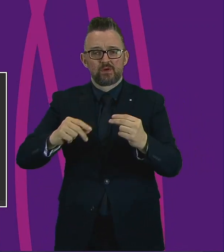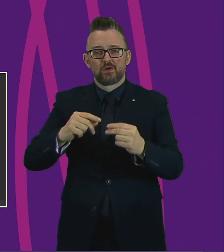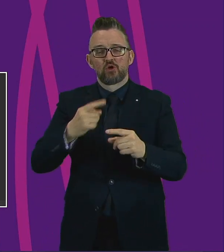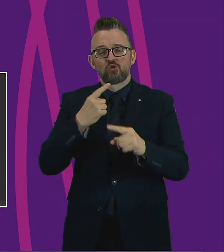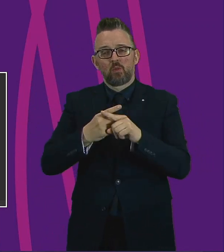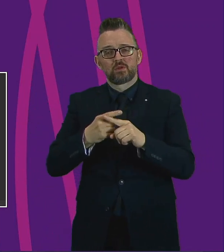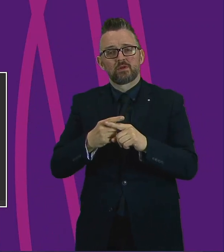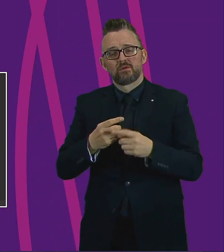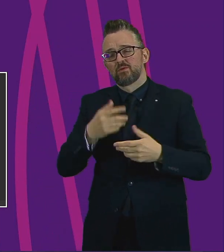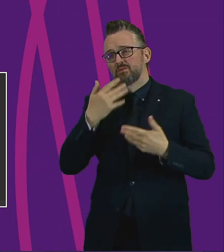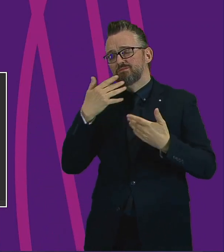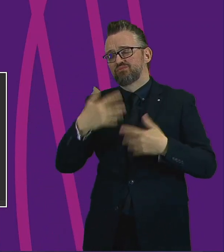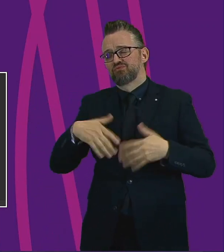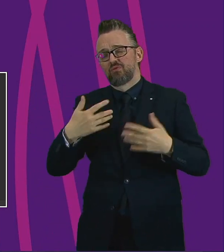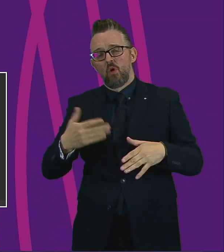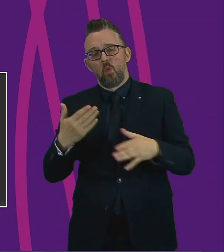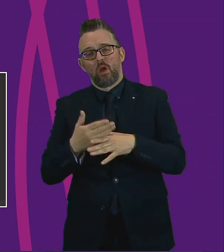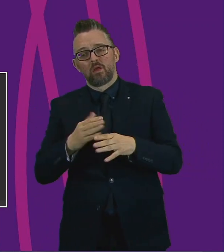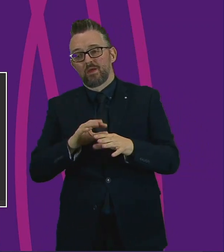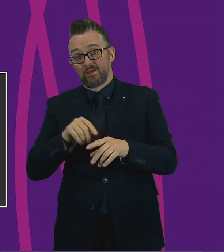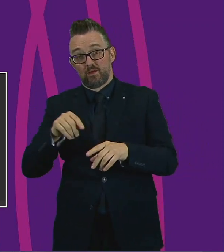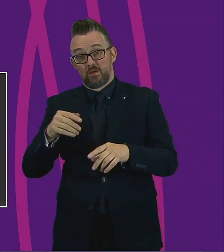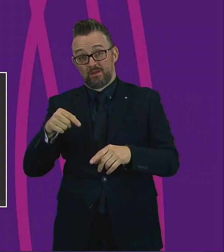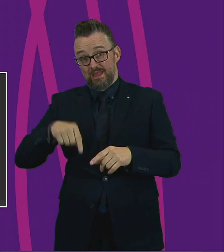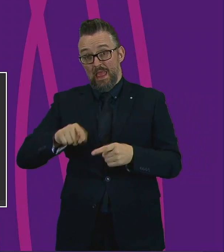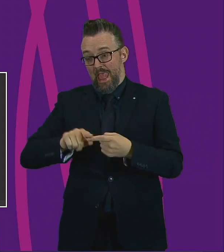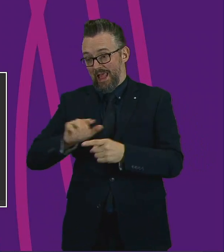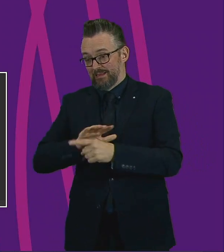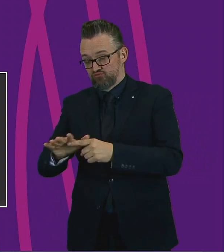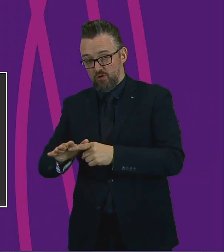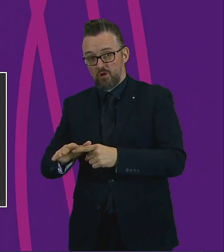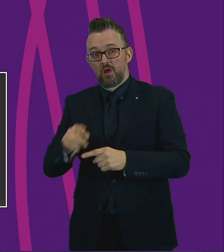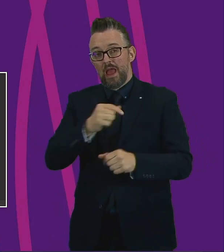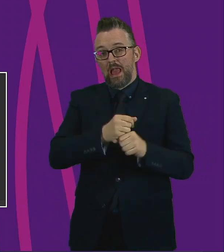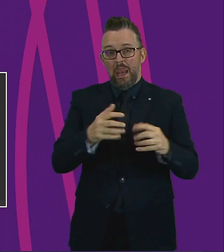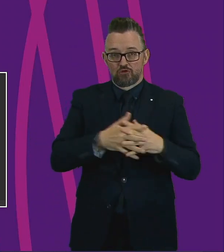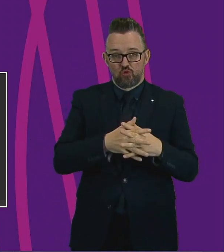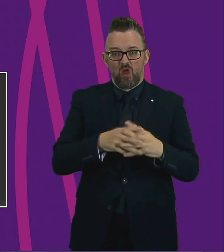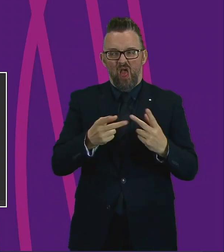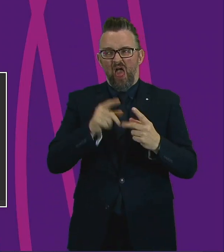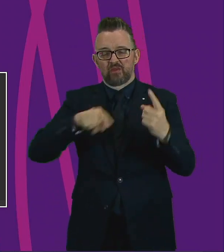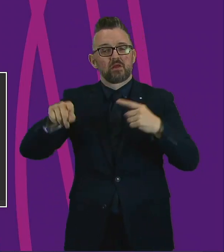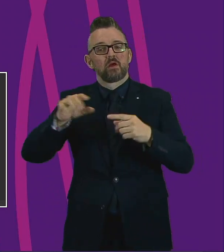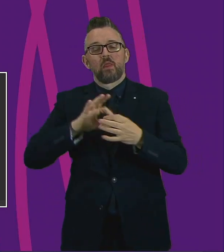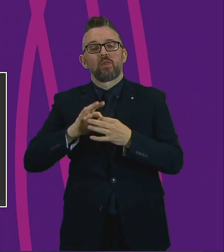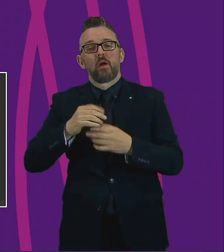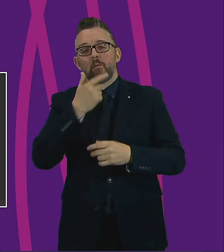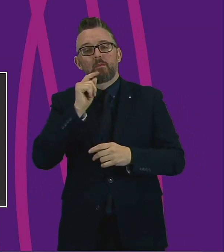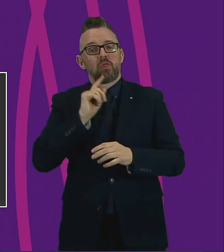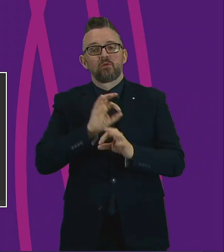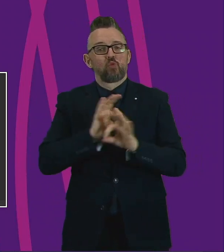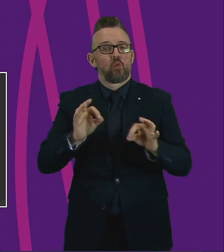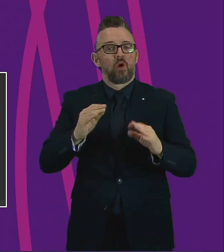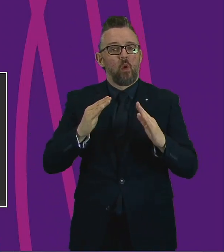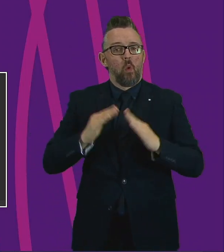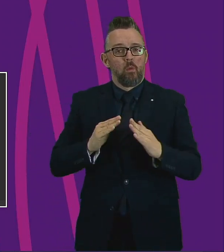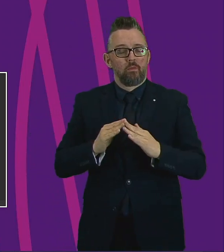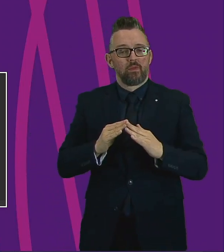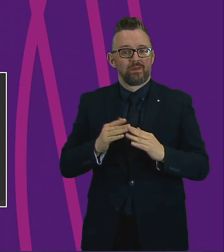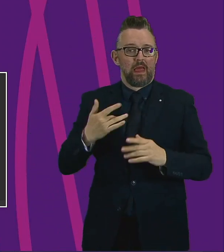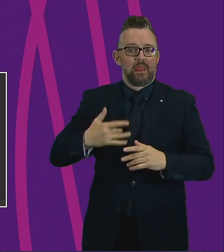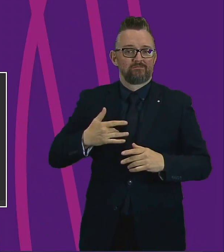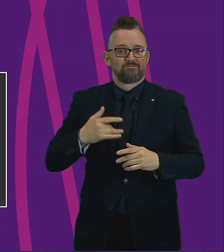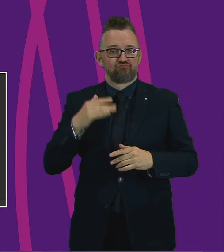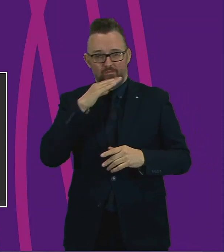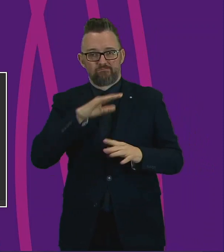been done around homelessness, both here in Edinburgh, Glasgow and other parts of Scotland. I, too, welcome